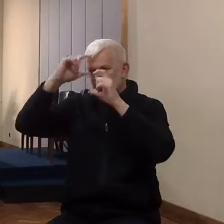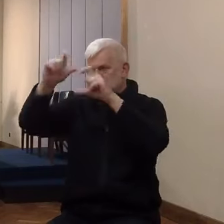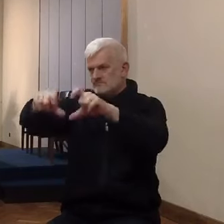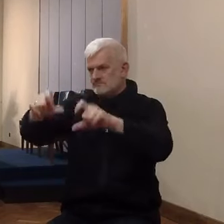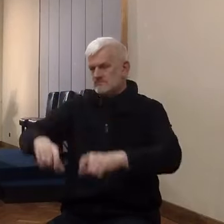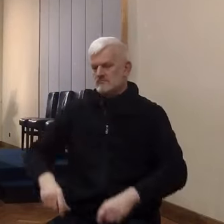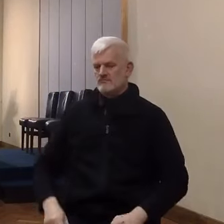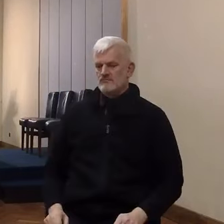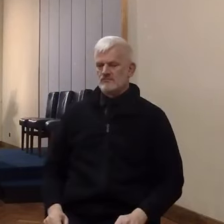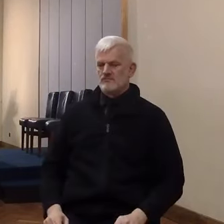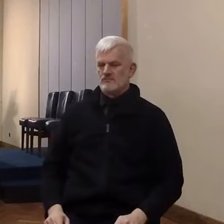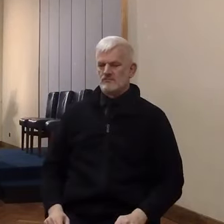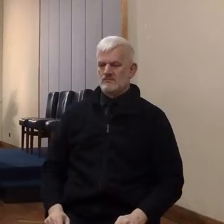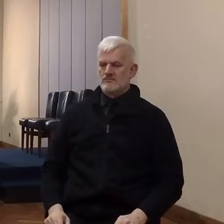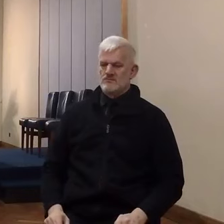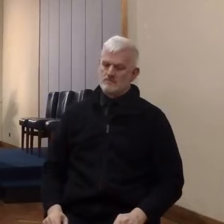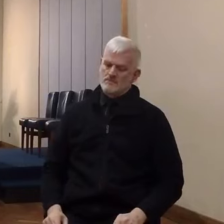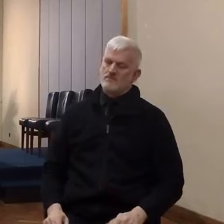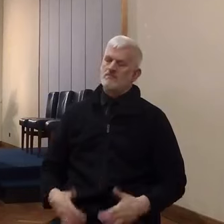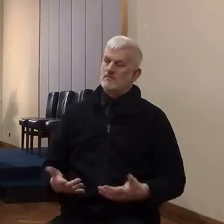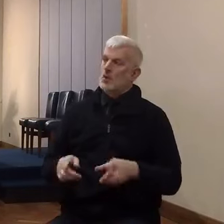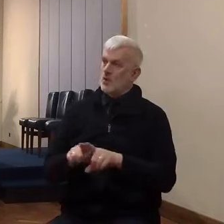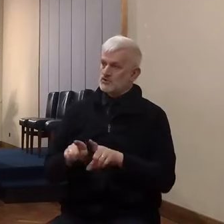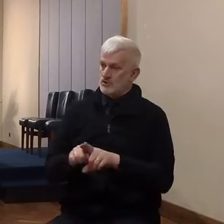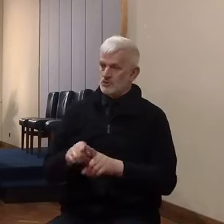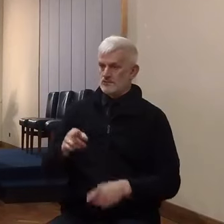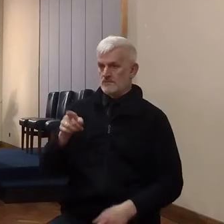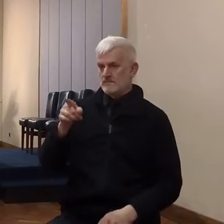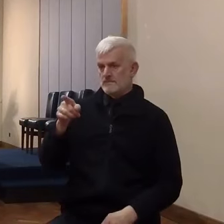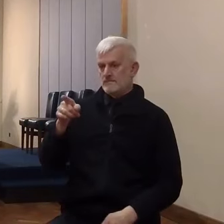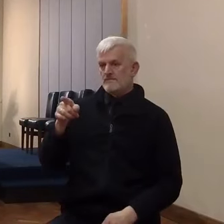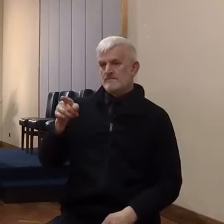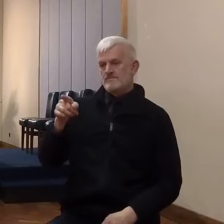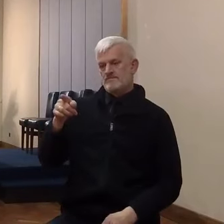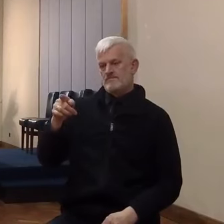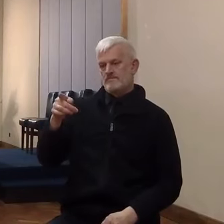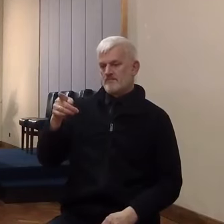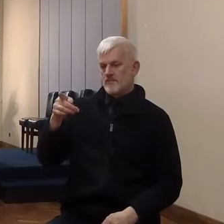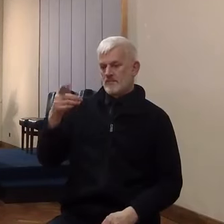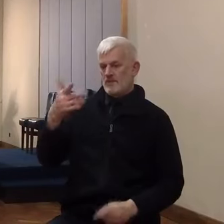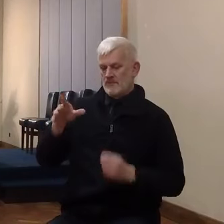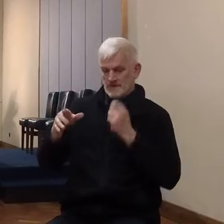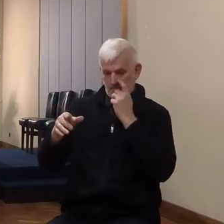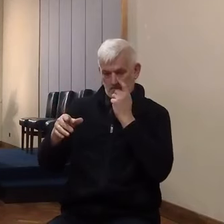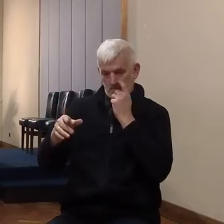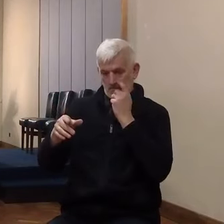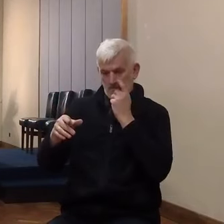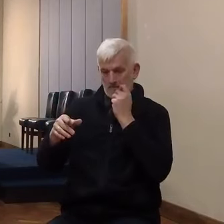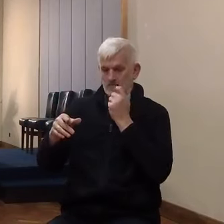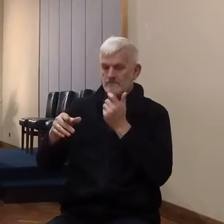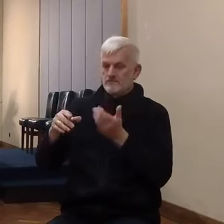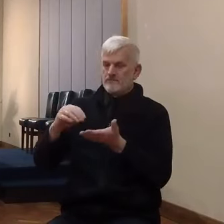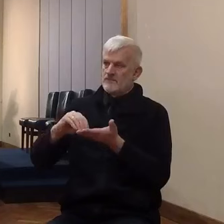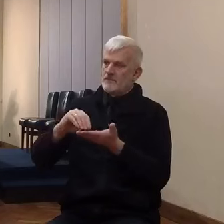time with this. She paid a beggar at the gates or a representative, a commission, to